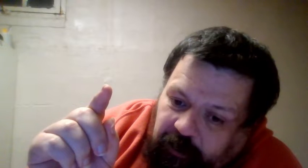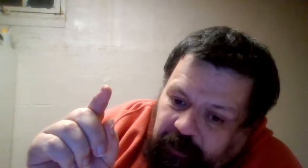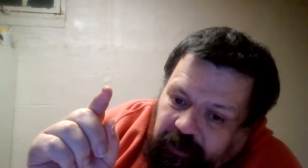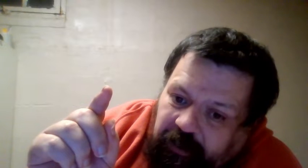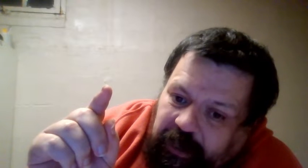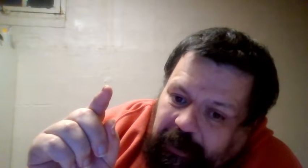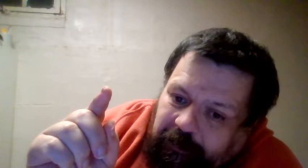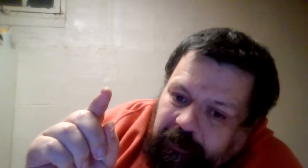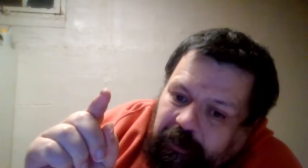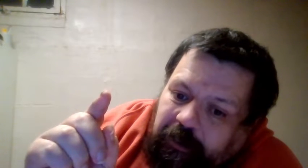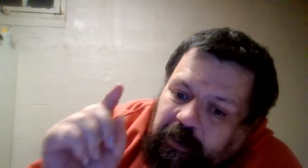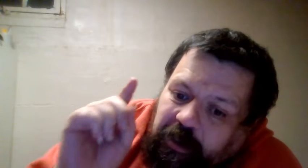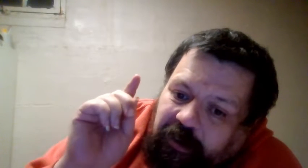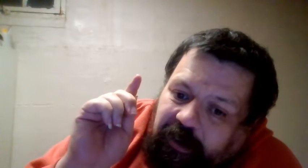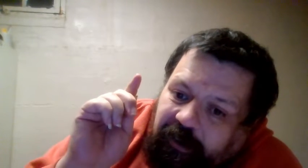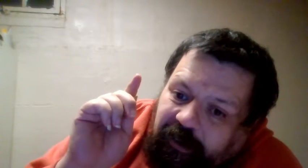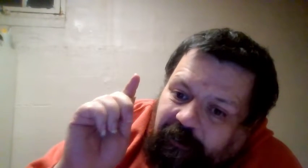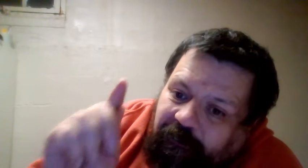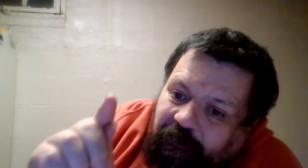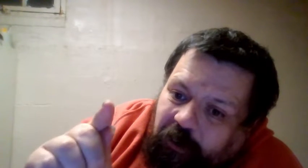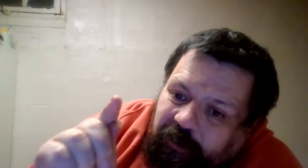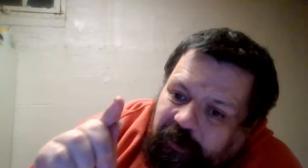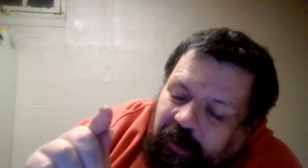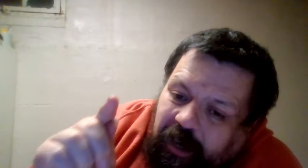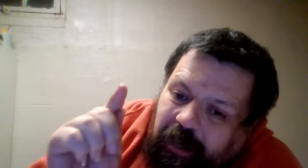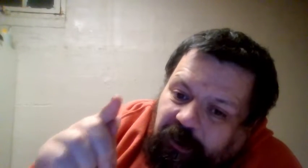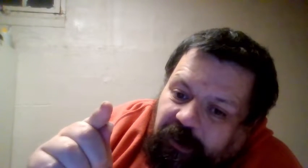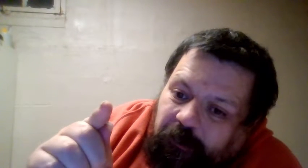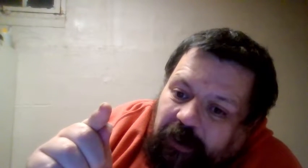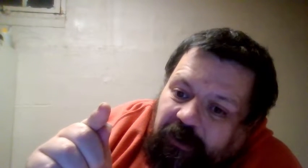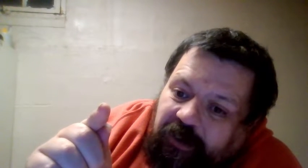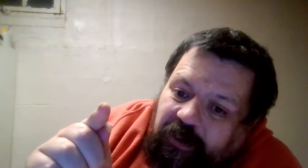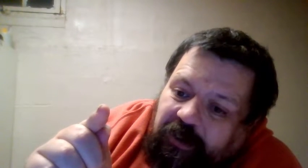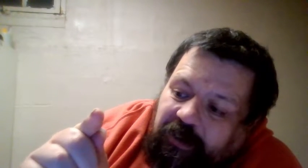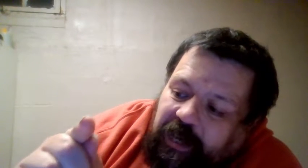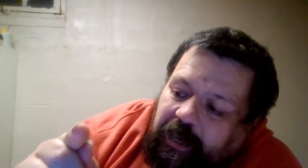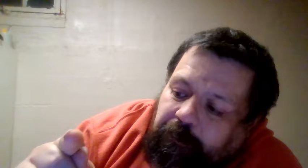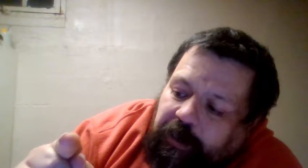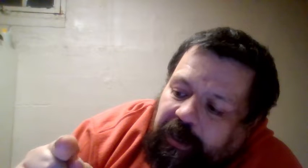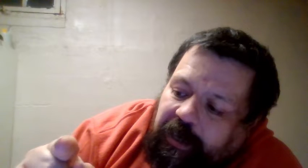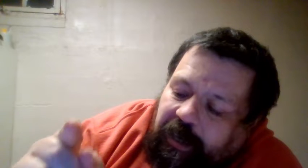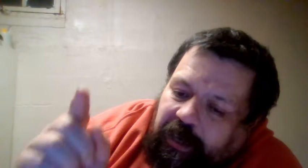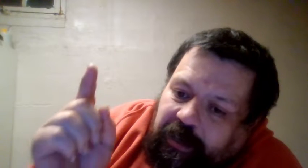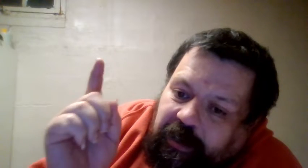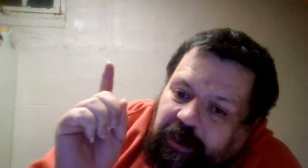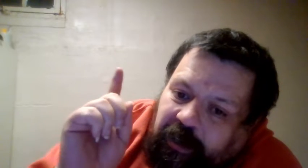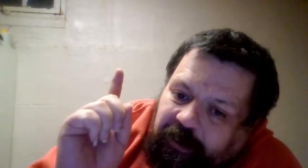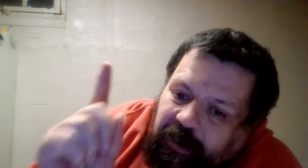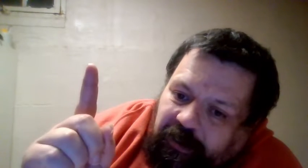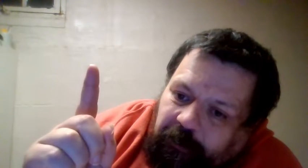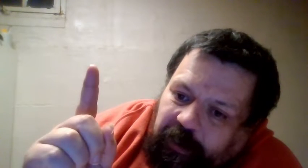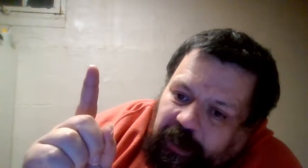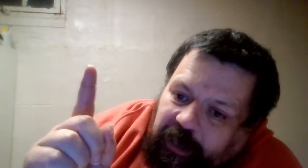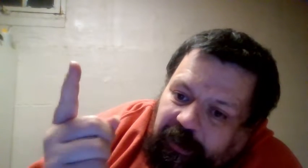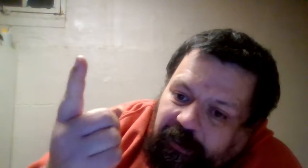Yeah. This is the first time Survivor Series has not been on Thanksgiving night,